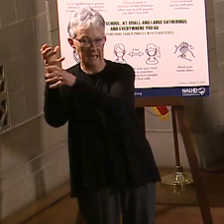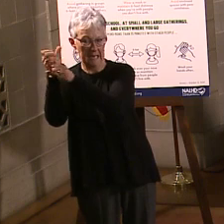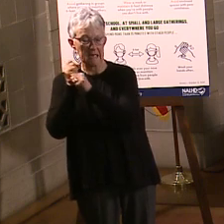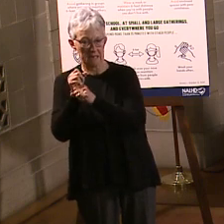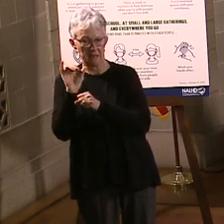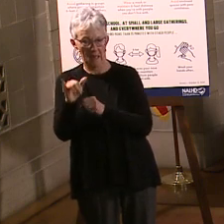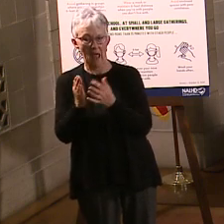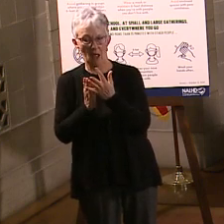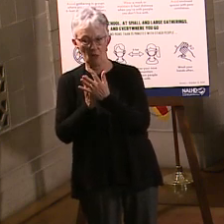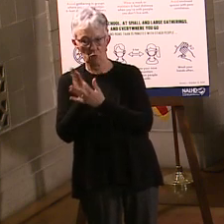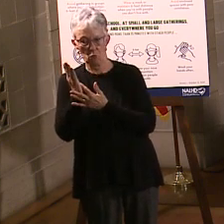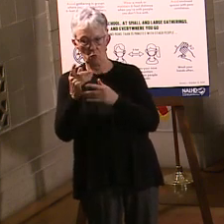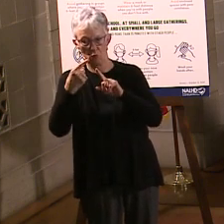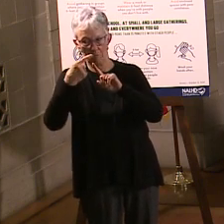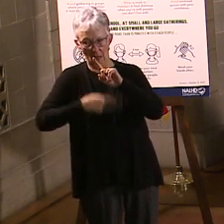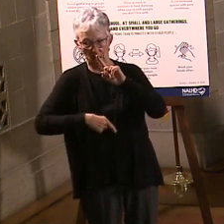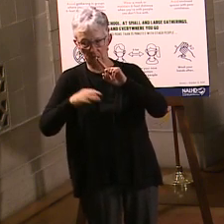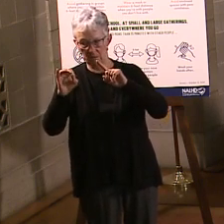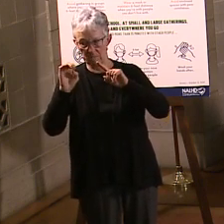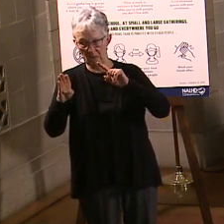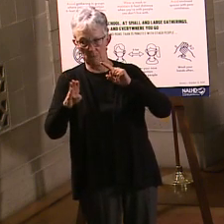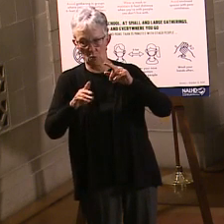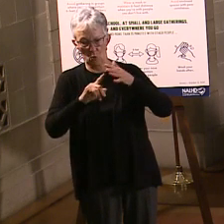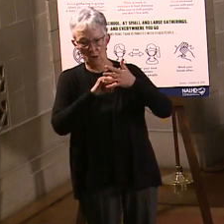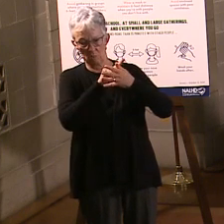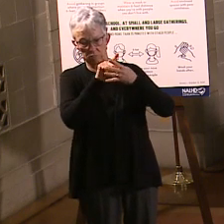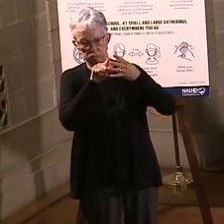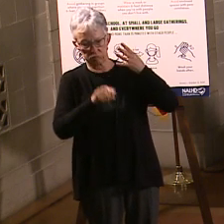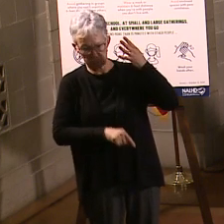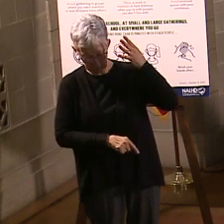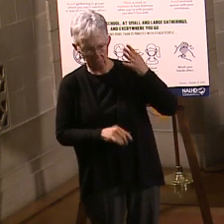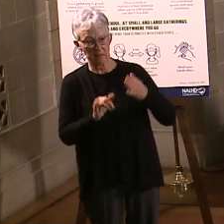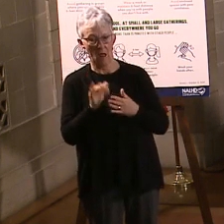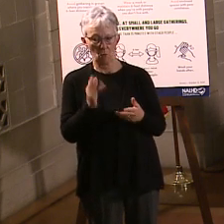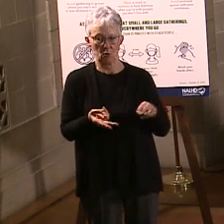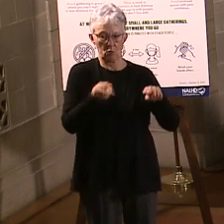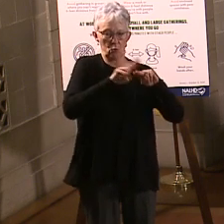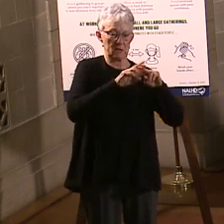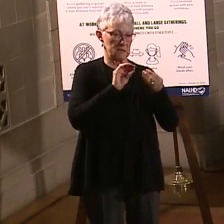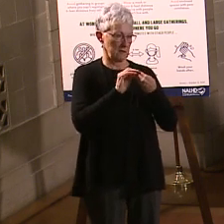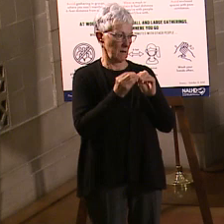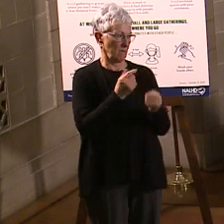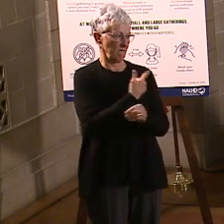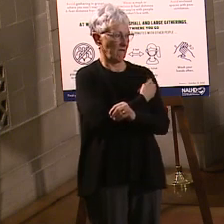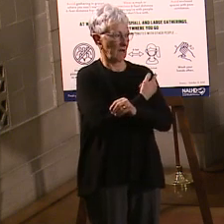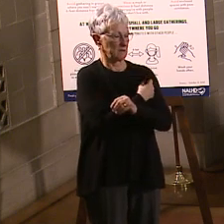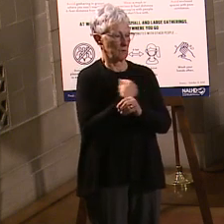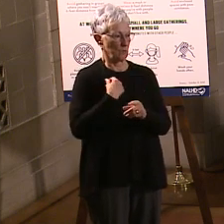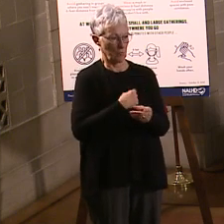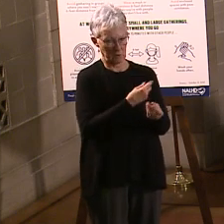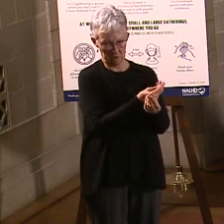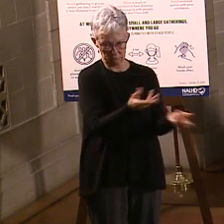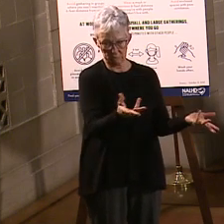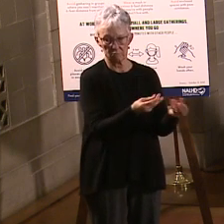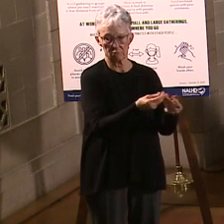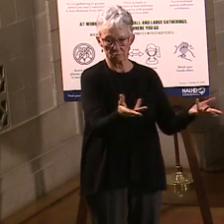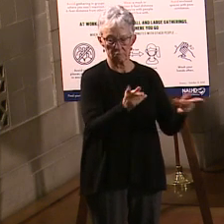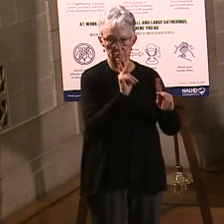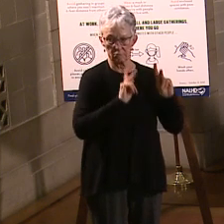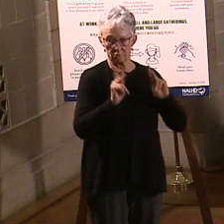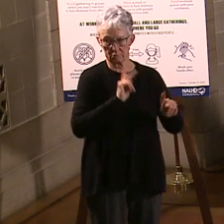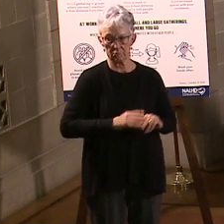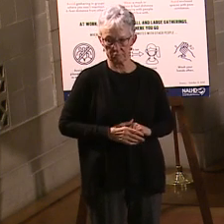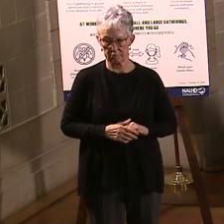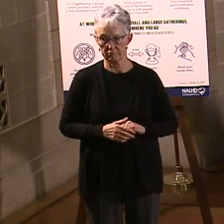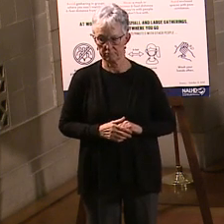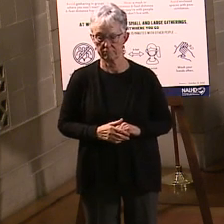of February, that will allow us to be able to up the number of vaccinations that we're doing. So good news from that front. We just need to make sure we